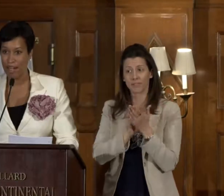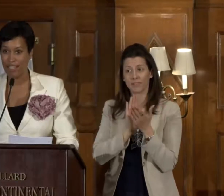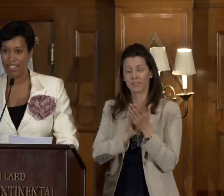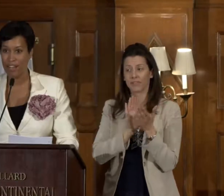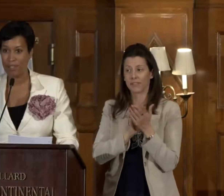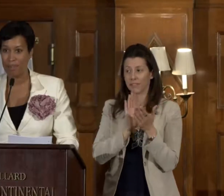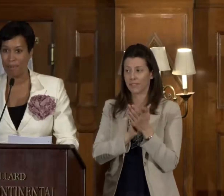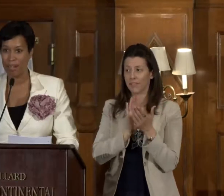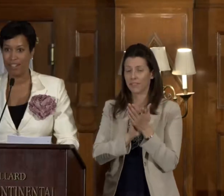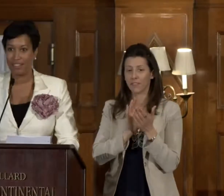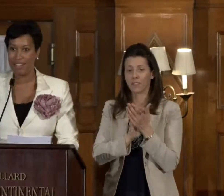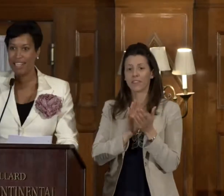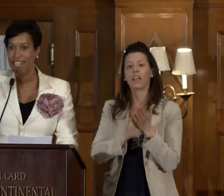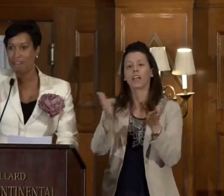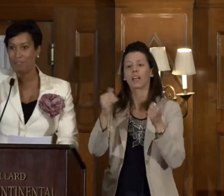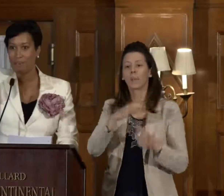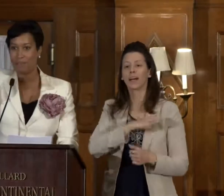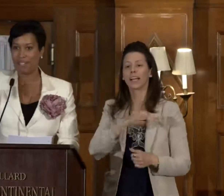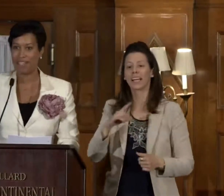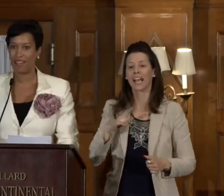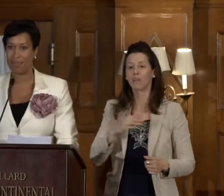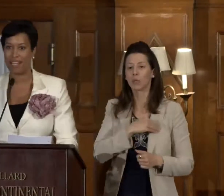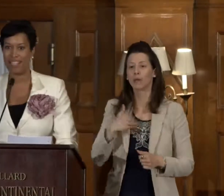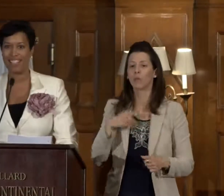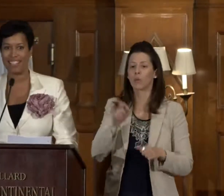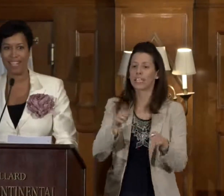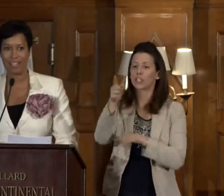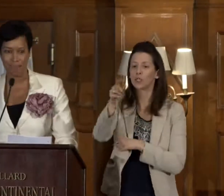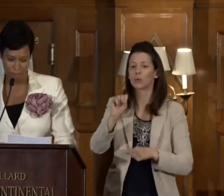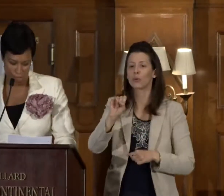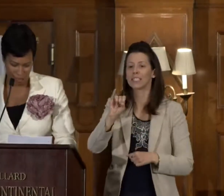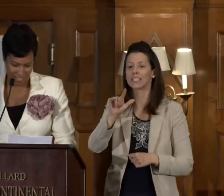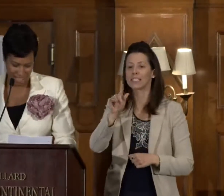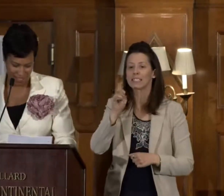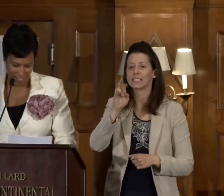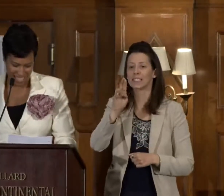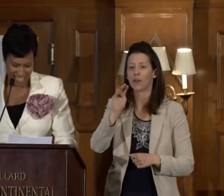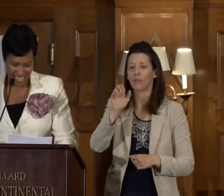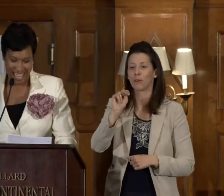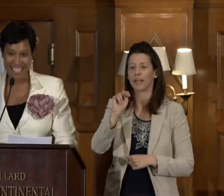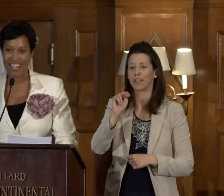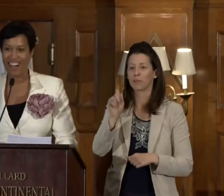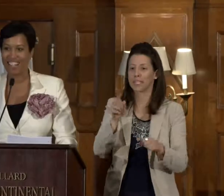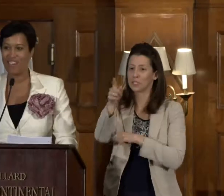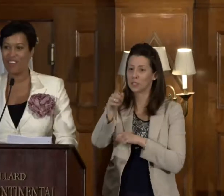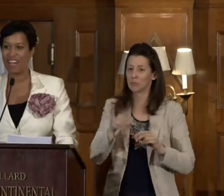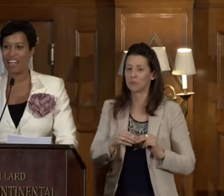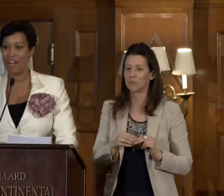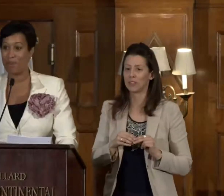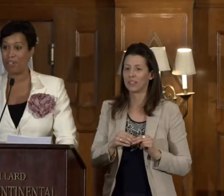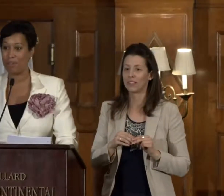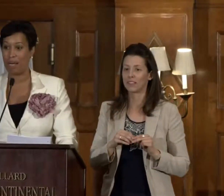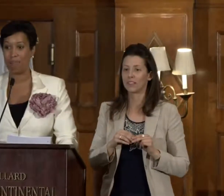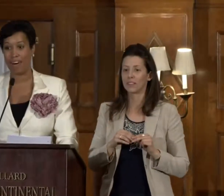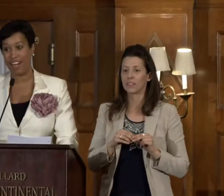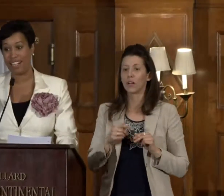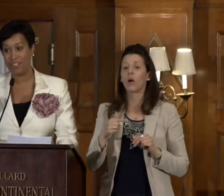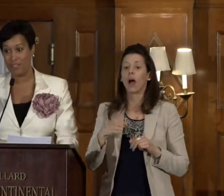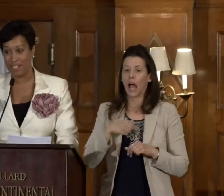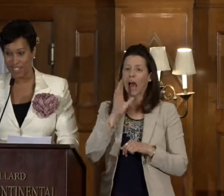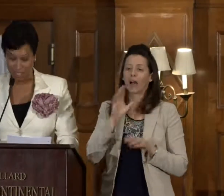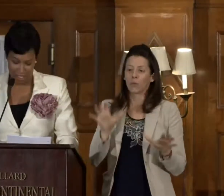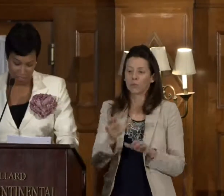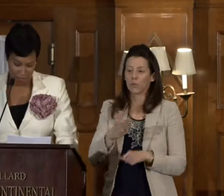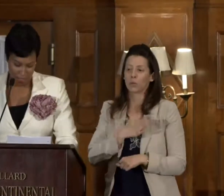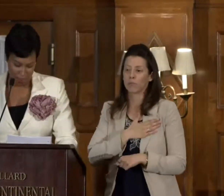Come on, council member. We need council member Silverman to take some bold steps. And so I know what. I'm going to do my part.